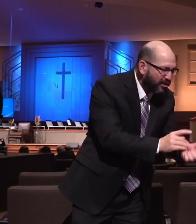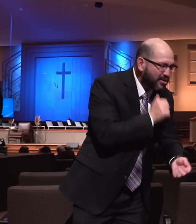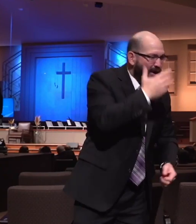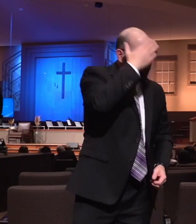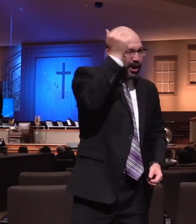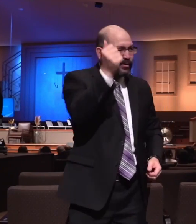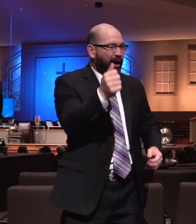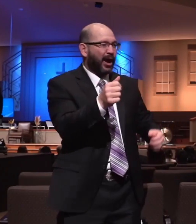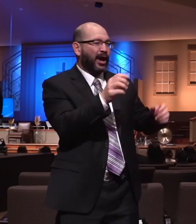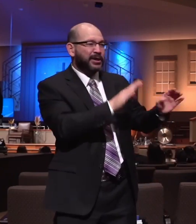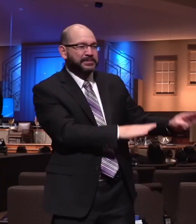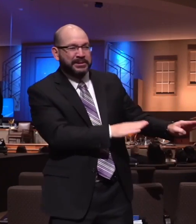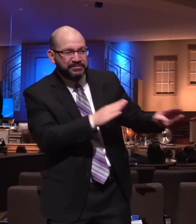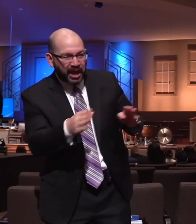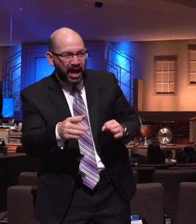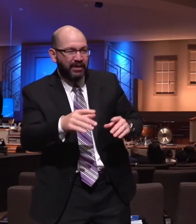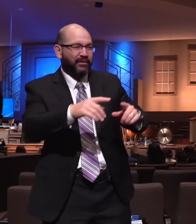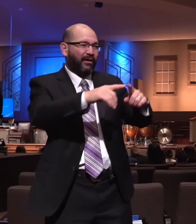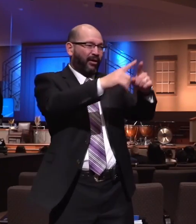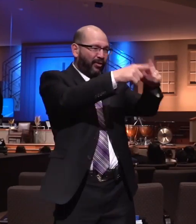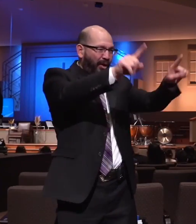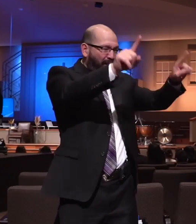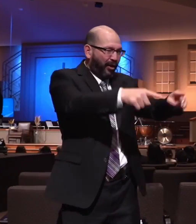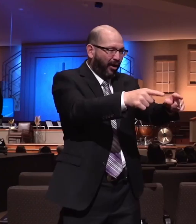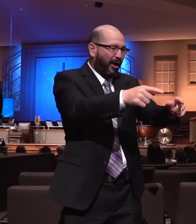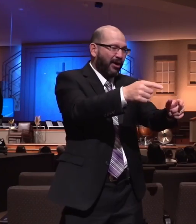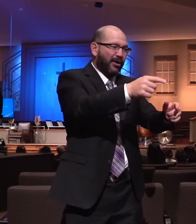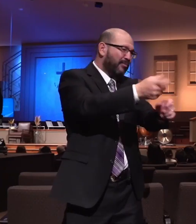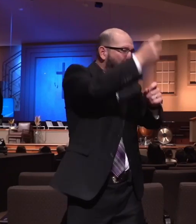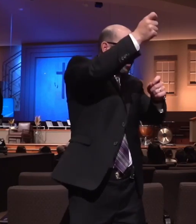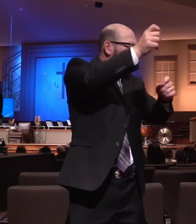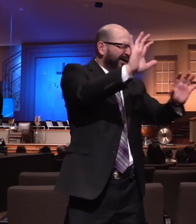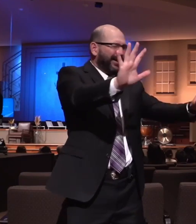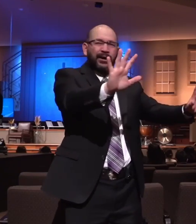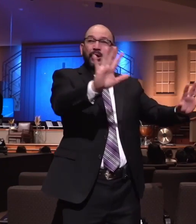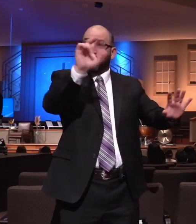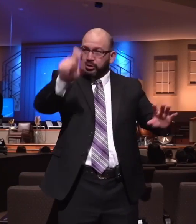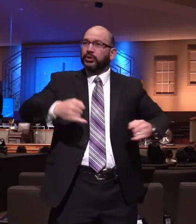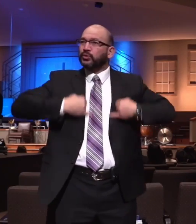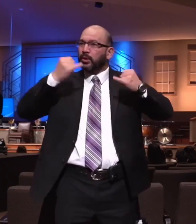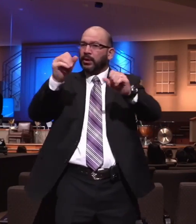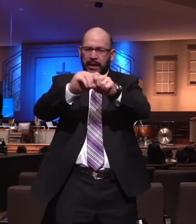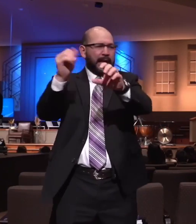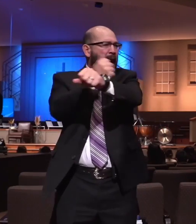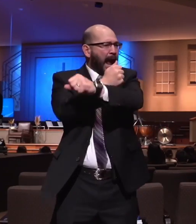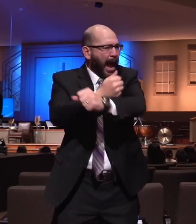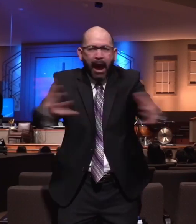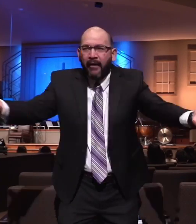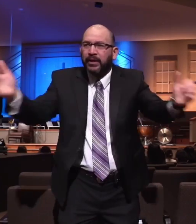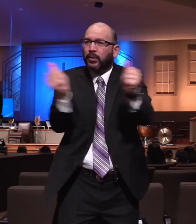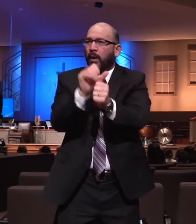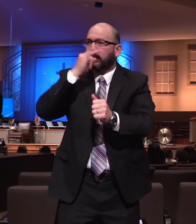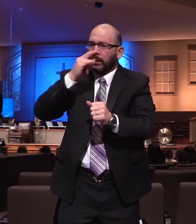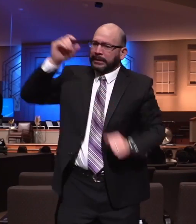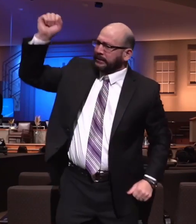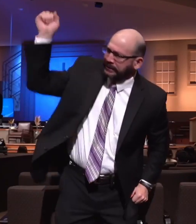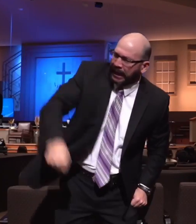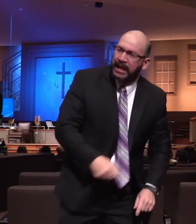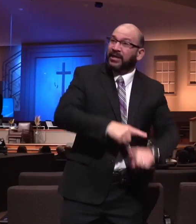BB gun shooting or whatever the case might be. And parents, don't get me wrong. You ought to rejoice in every success of your child. But I see so